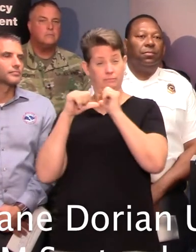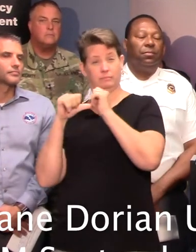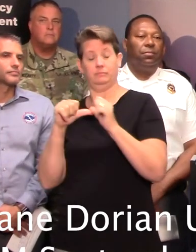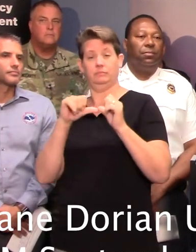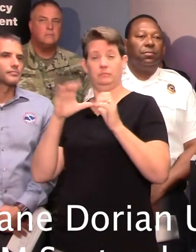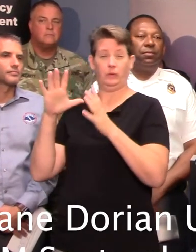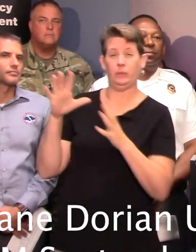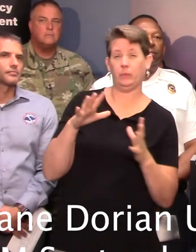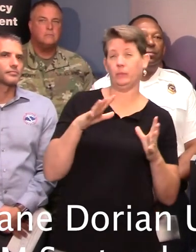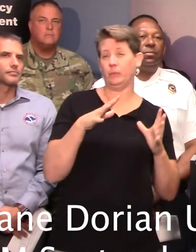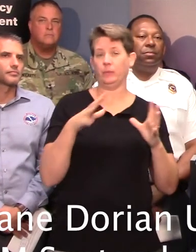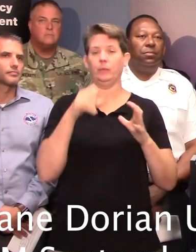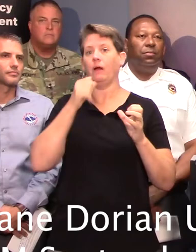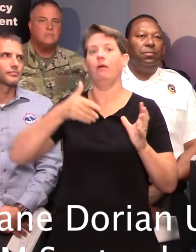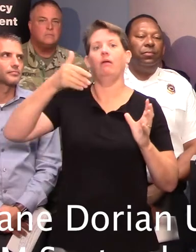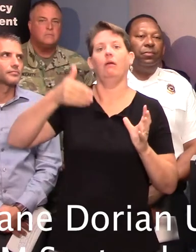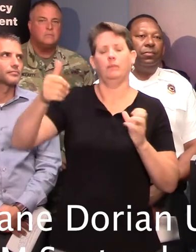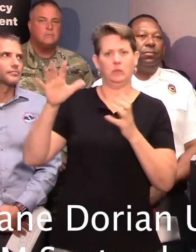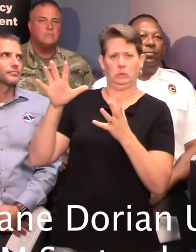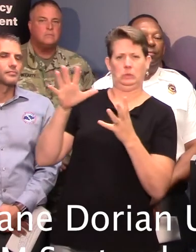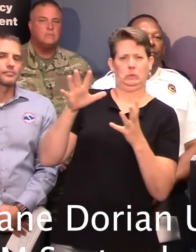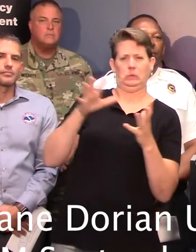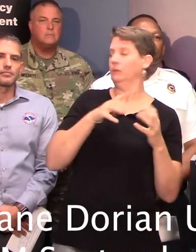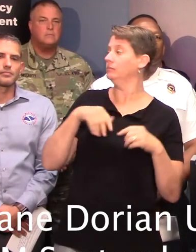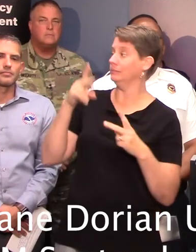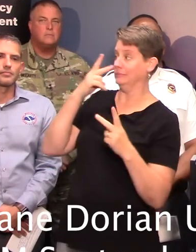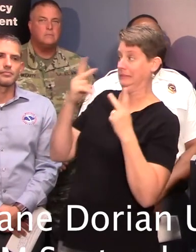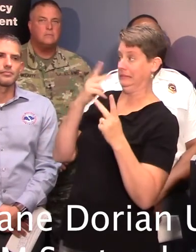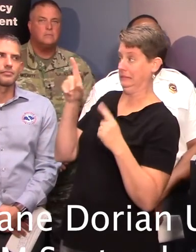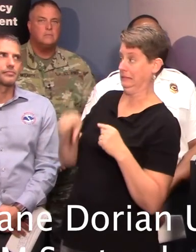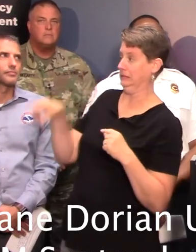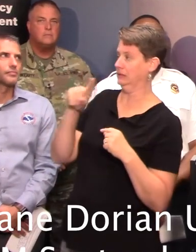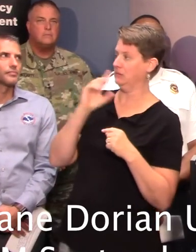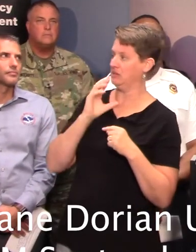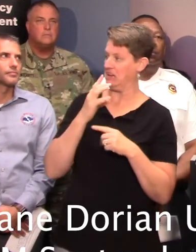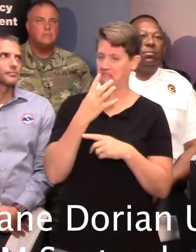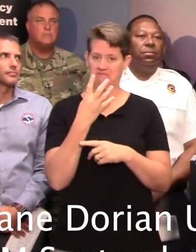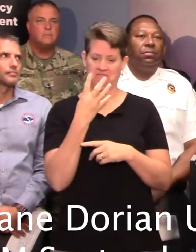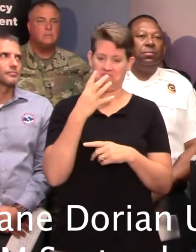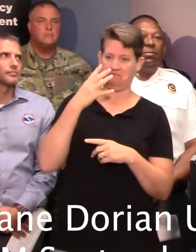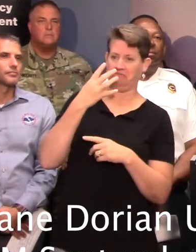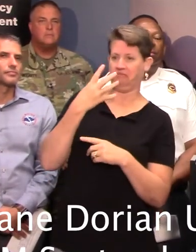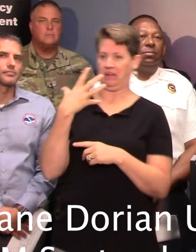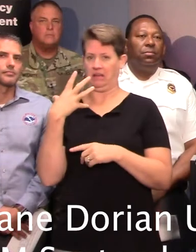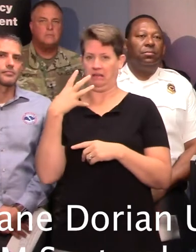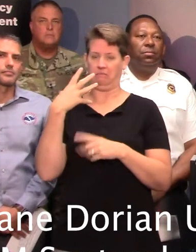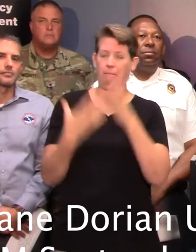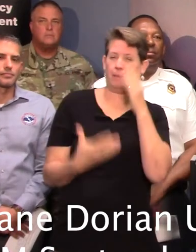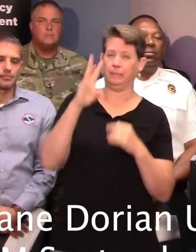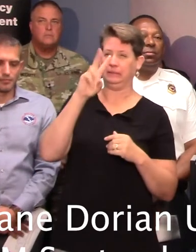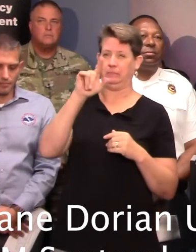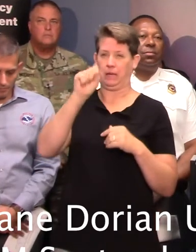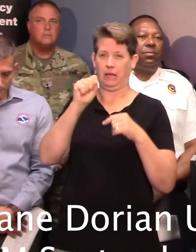and that will be, as you can see, only four or five, maybe six miles off the